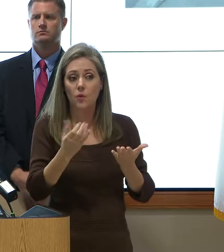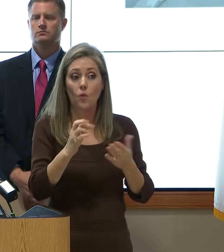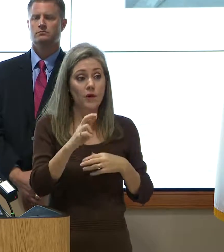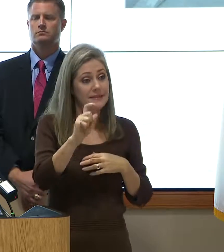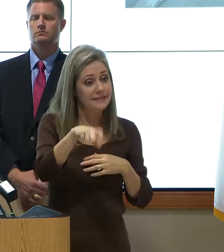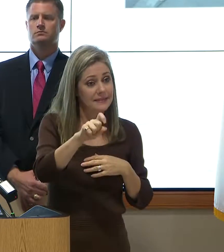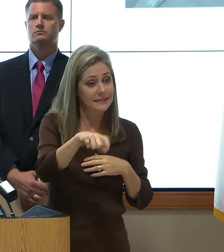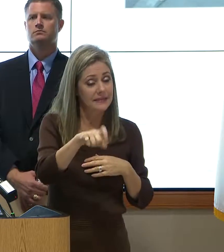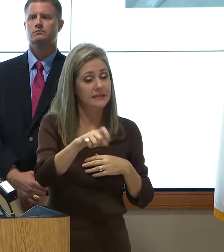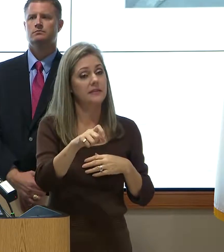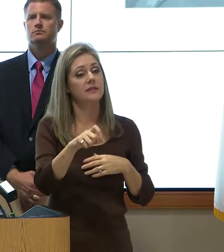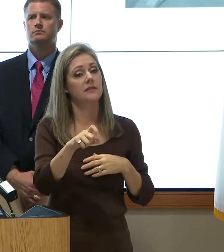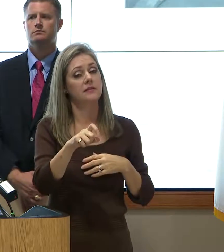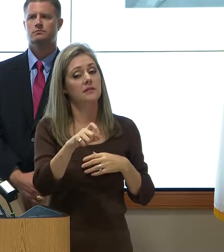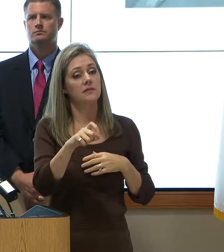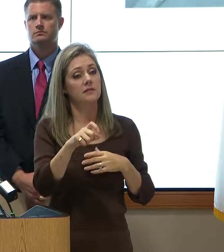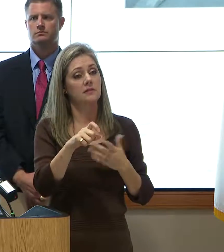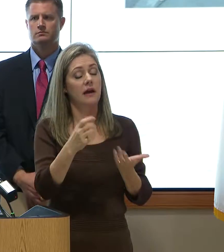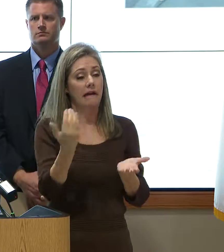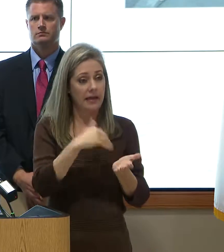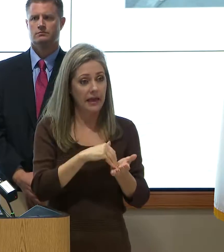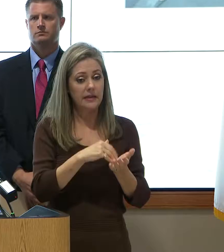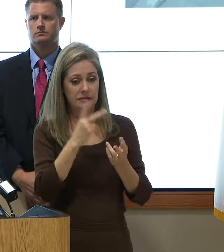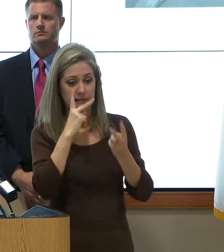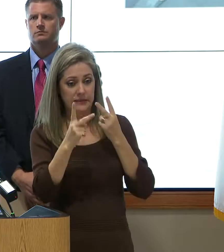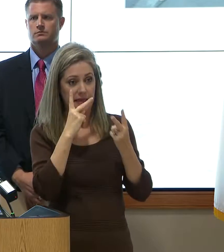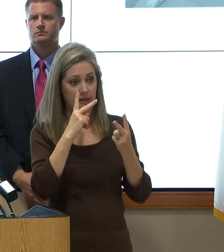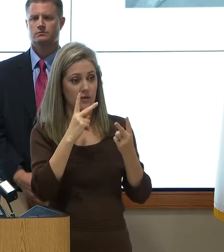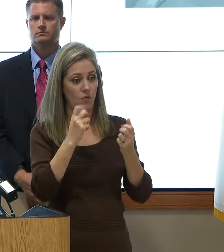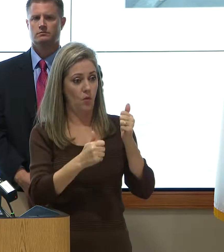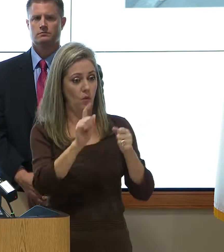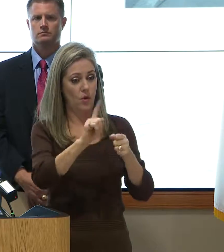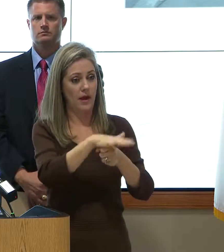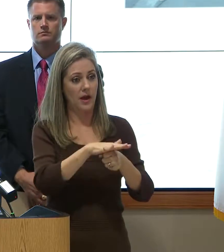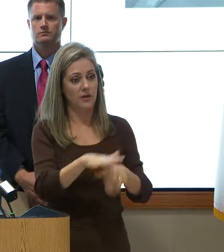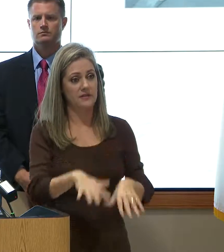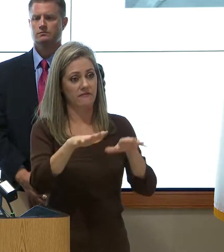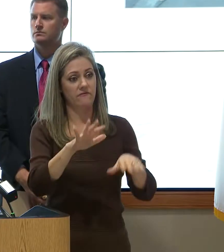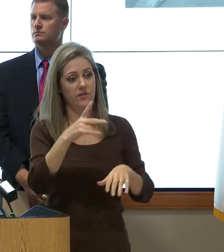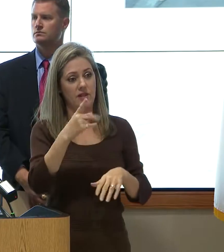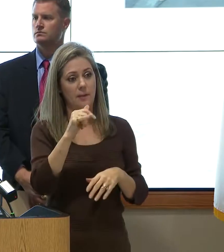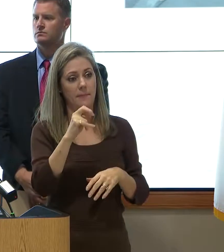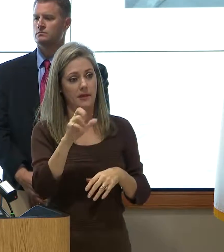need of reinvestigating or looking at the floodplains. Thank you.